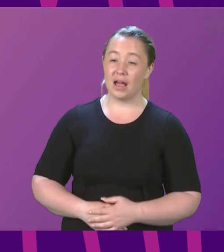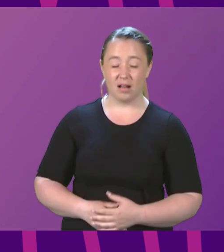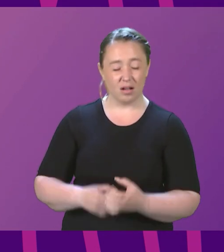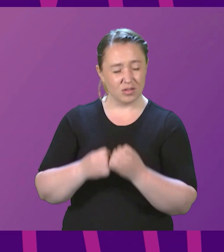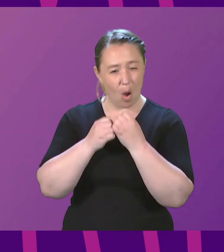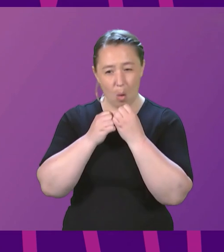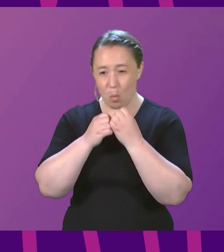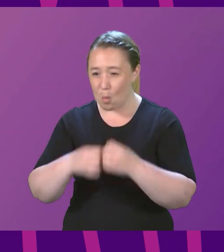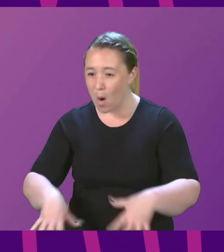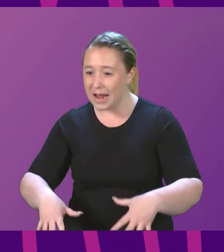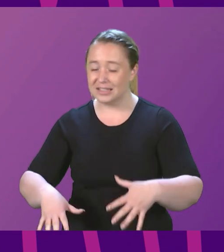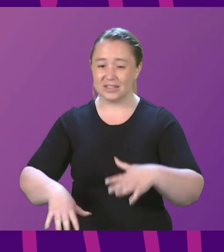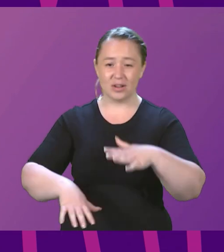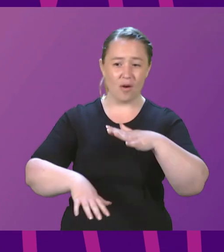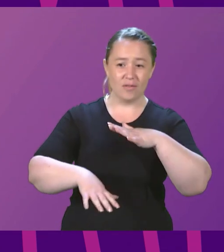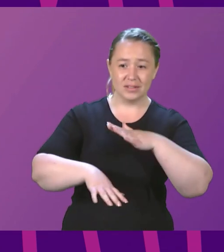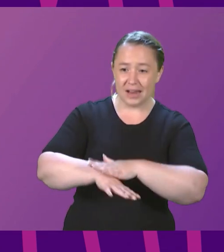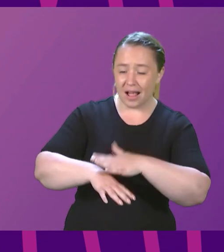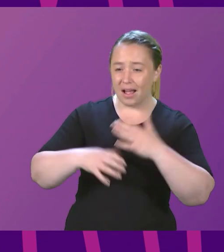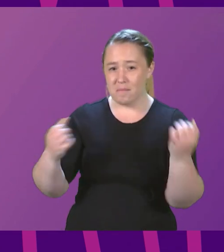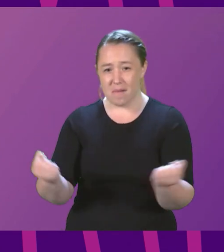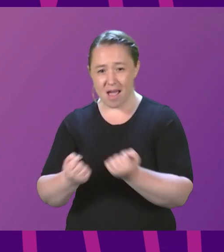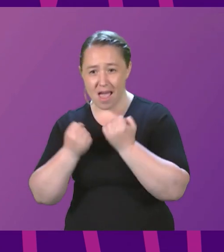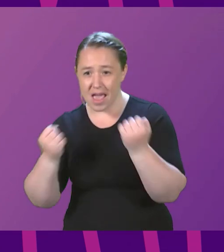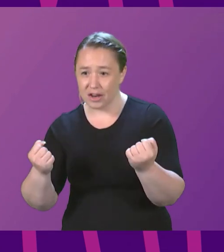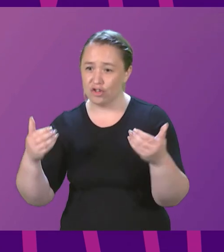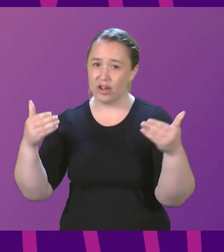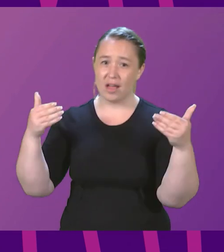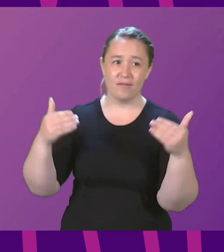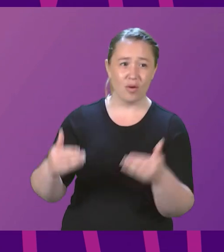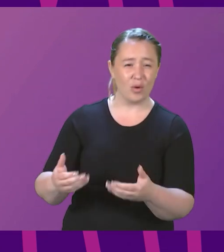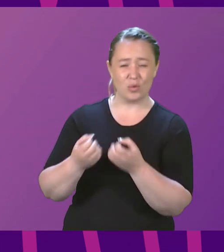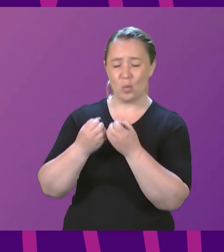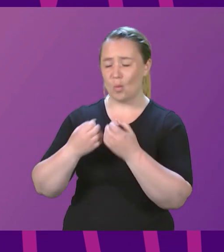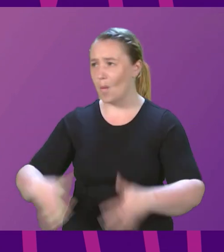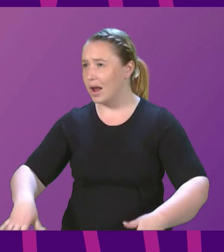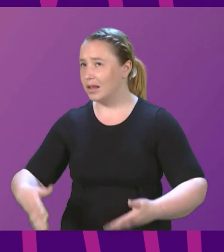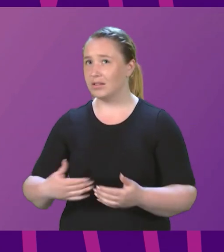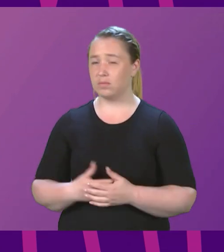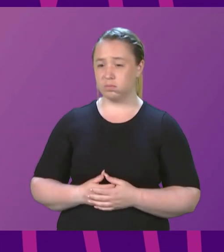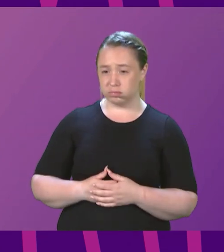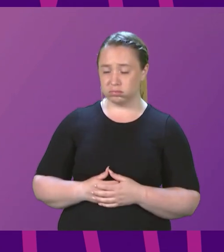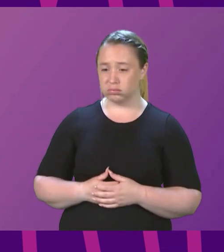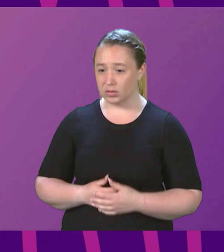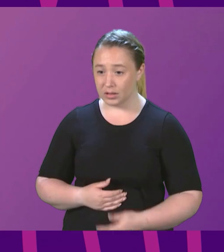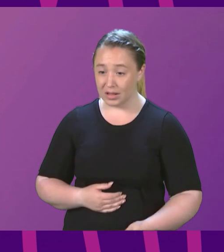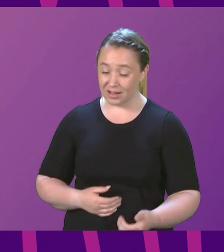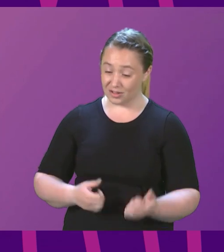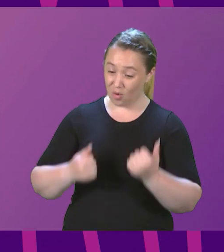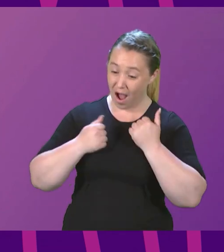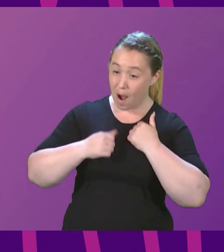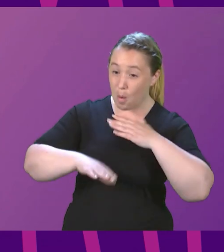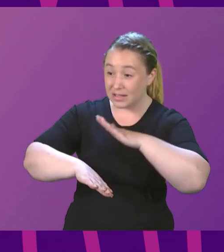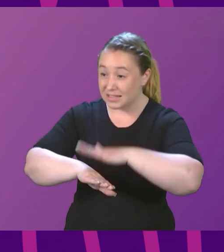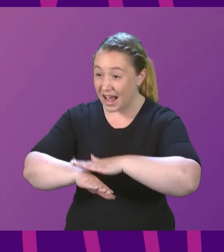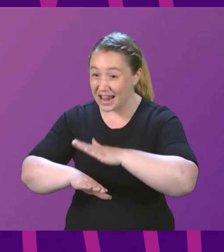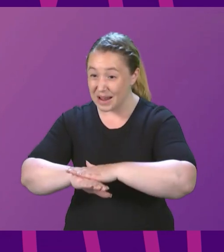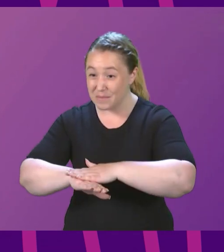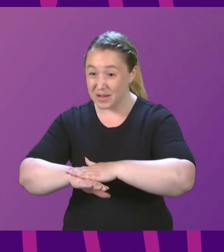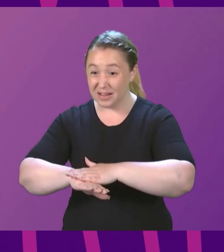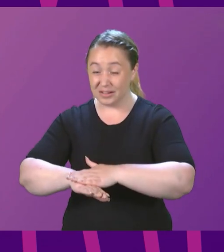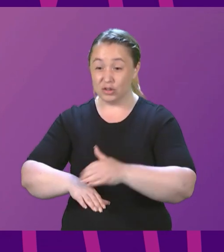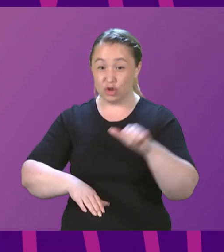of energy and focus this is. Frankly, I can think of better uses of our time and presiding officer,